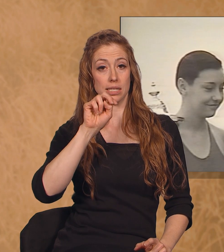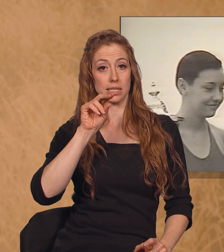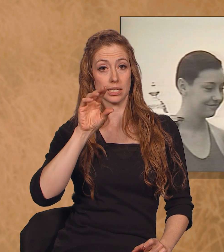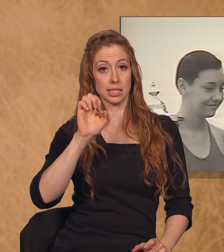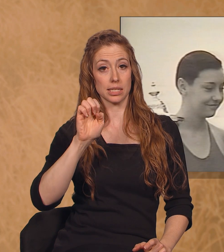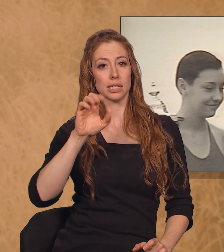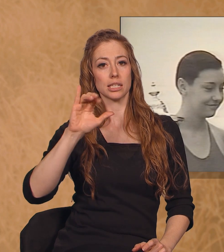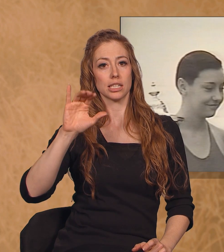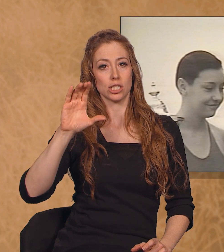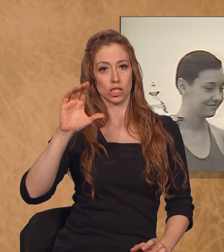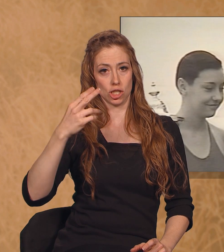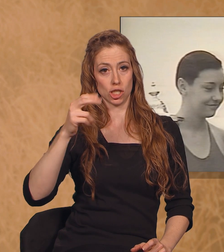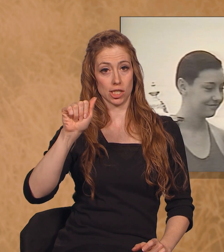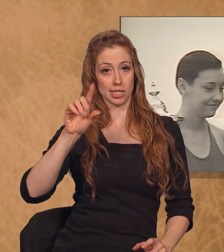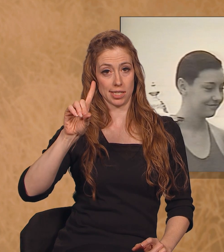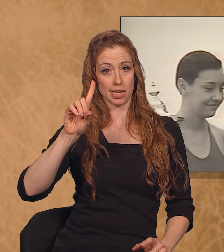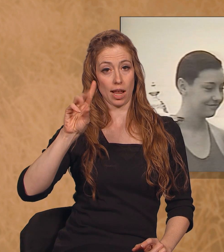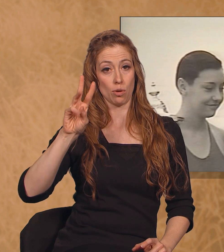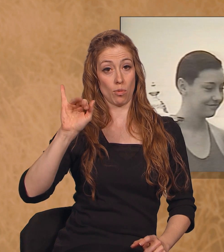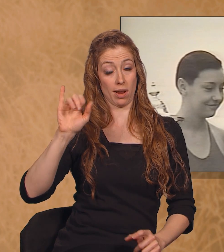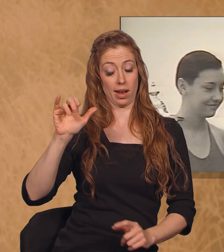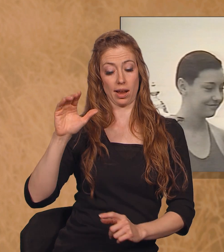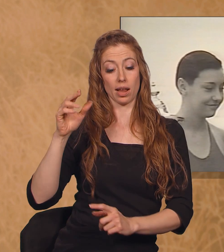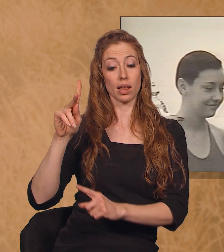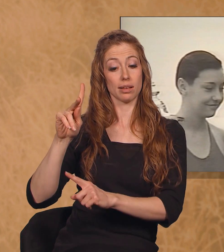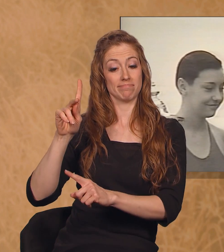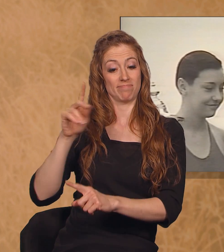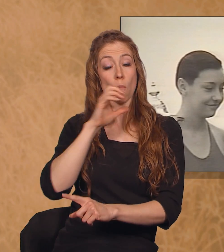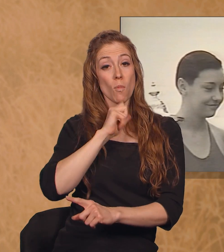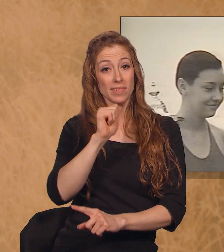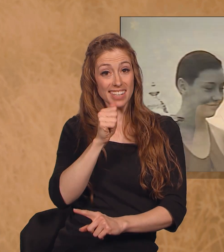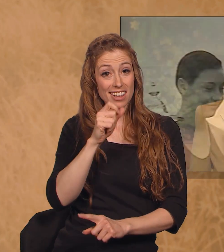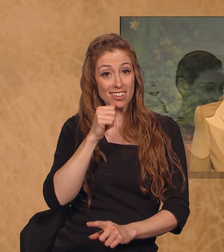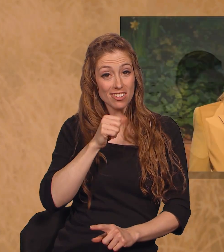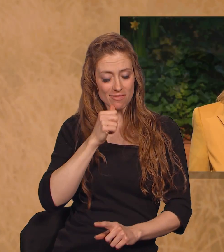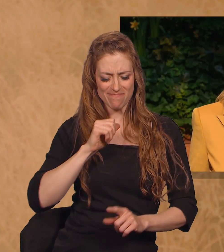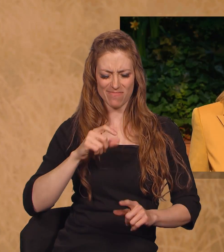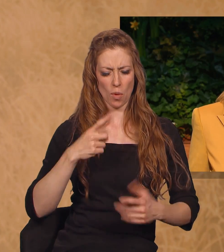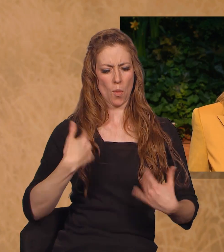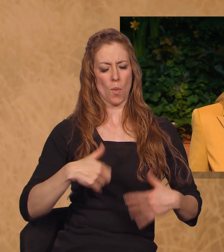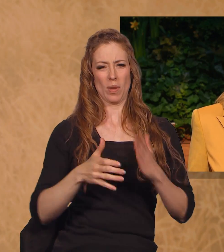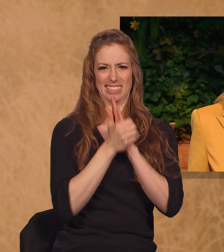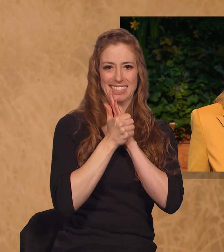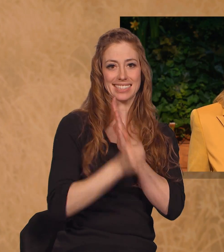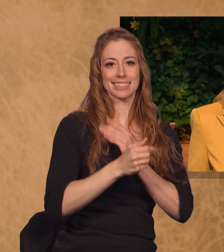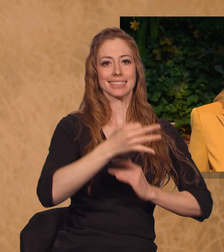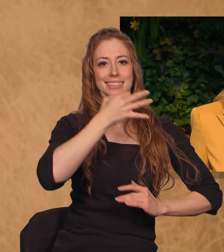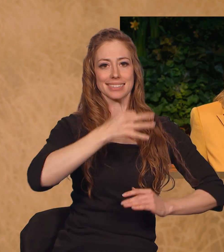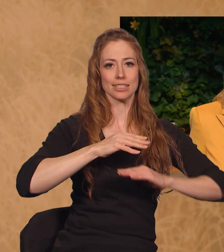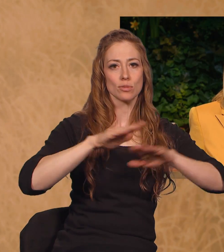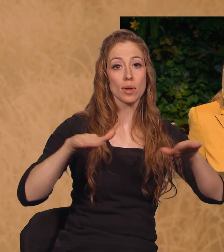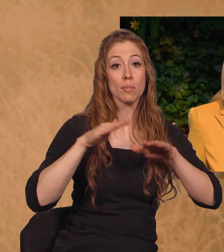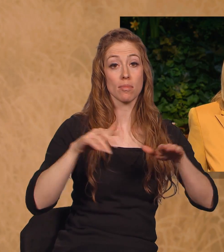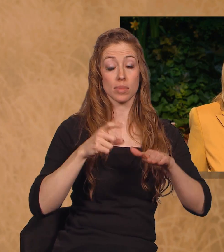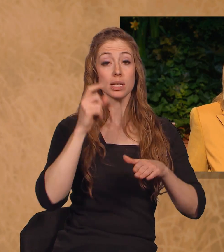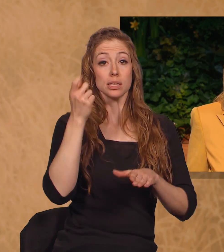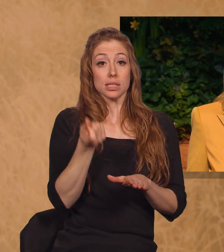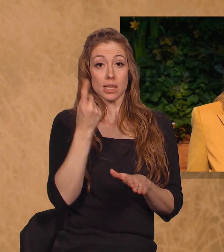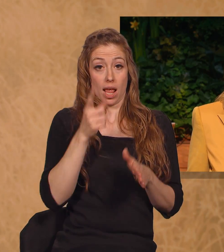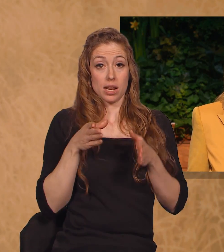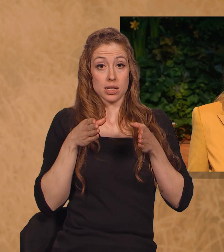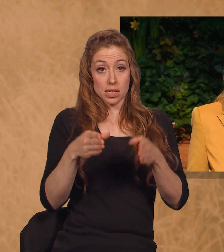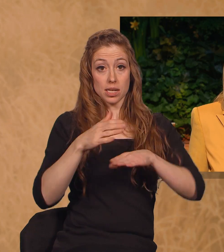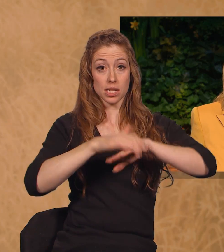From the age of ten, Florence discovered that she was a talented swimmer. She swam the English Channel in a record time of 13